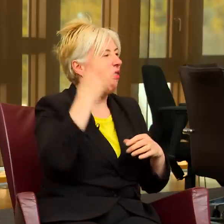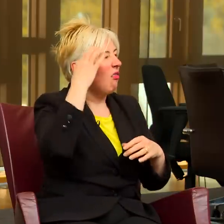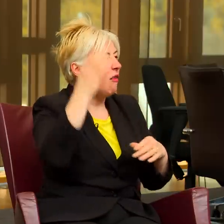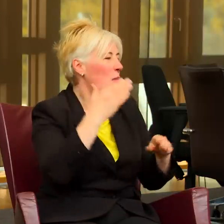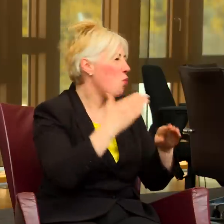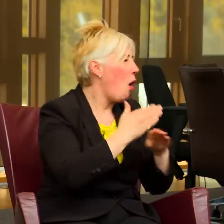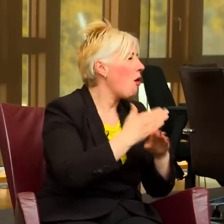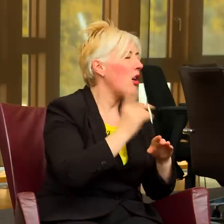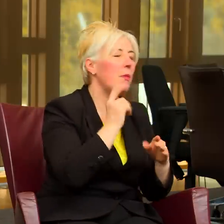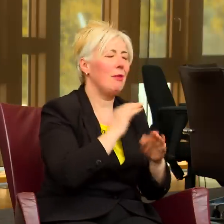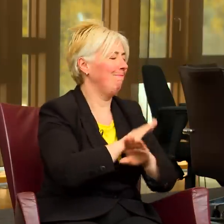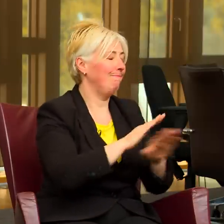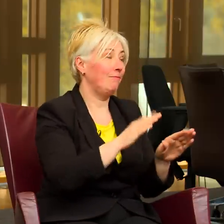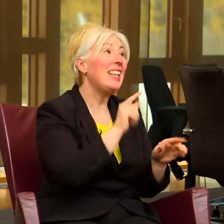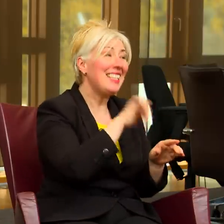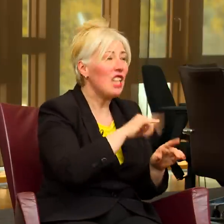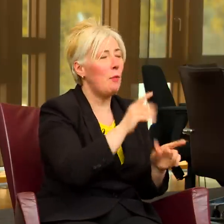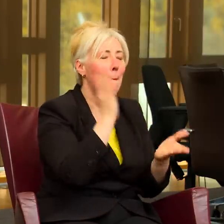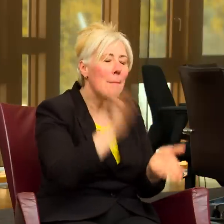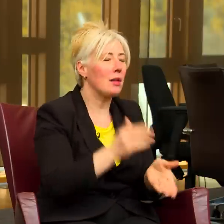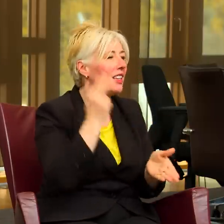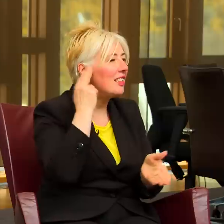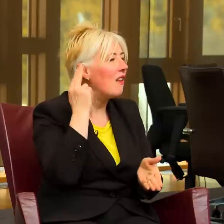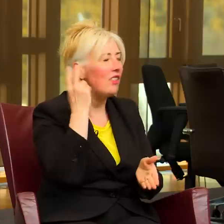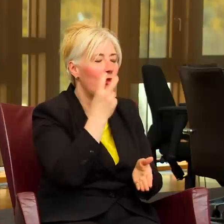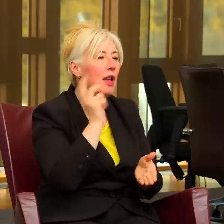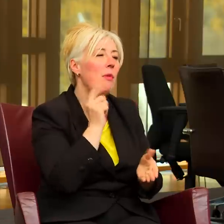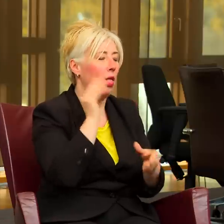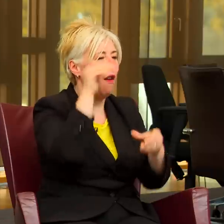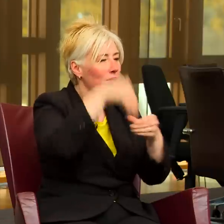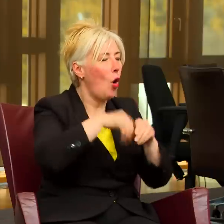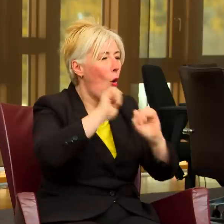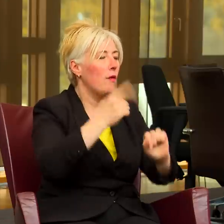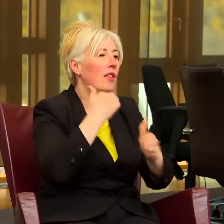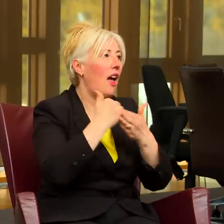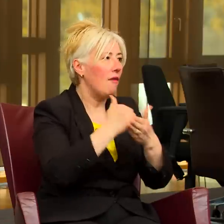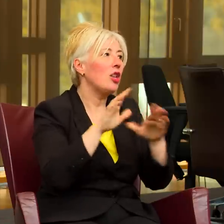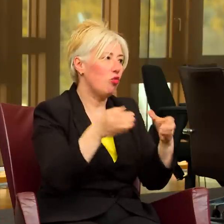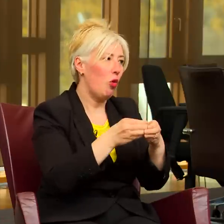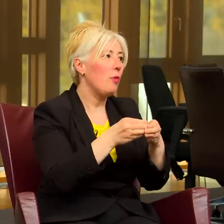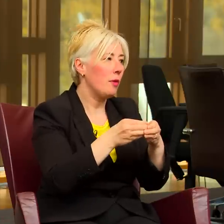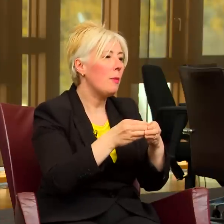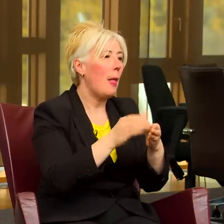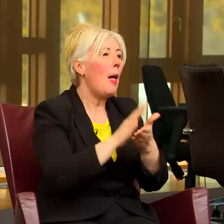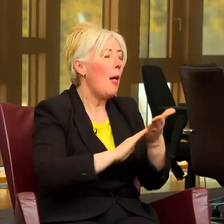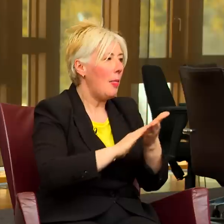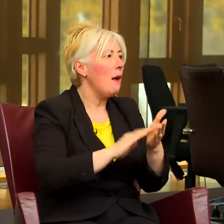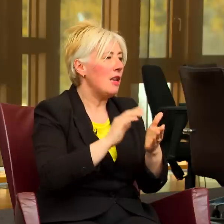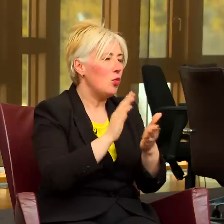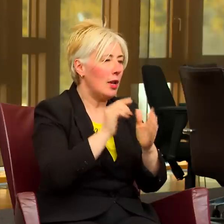must have actual members of the deaf and deafblind community on that advisory group. If that's the case then I think we'll get right to the heart of the problem and